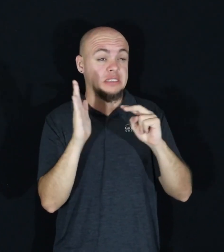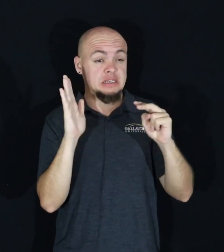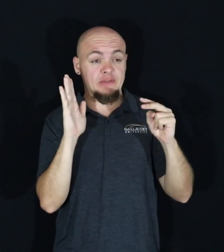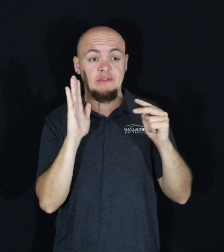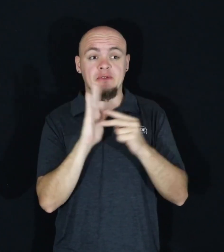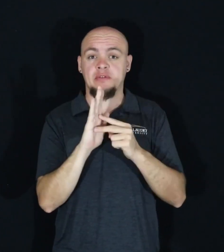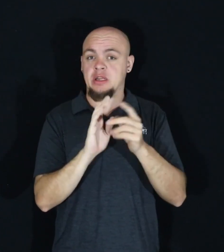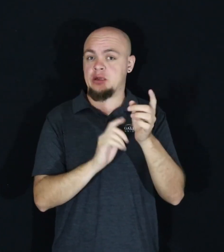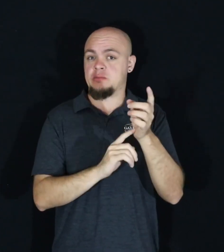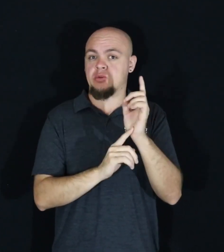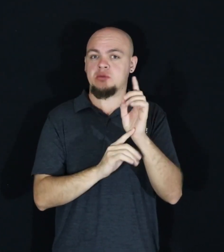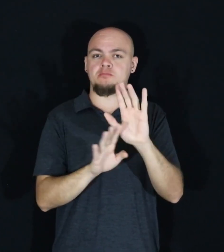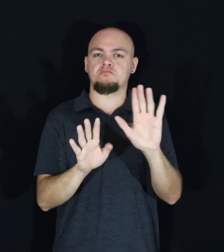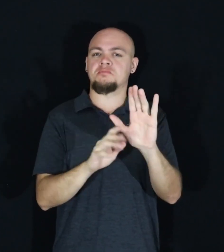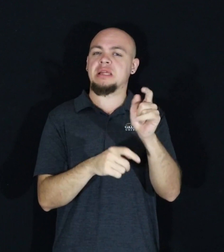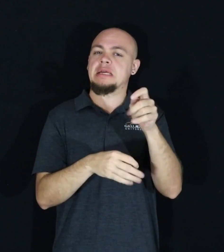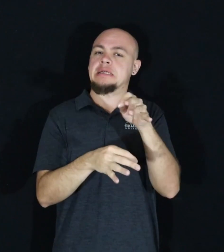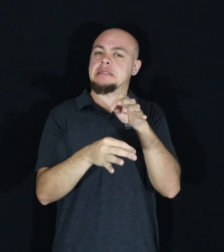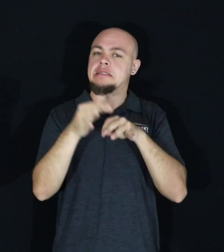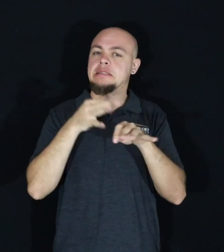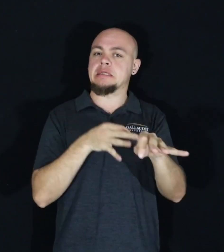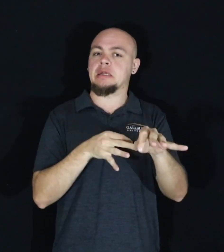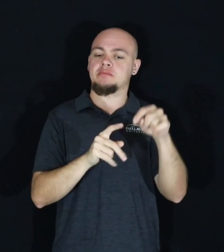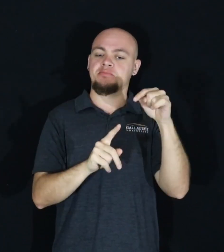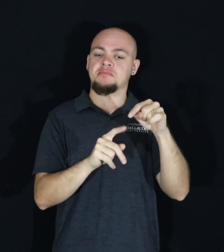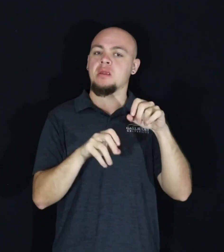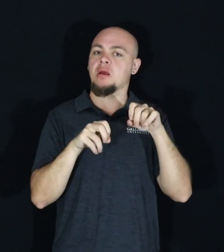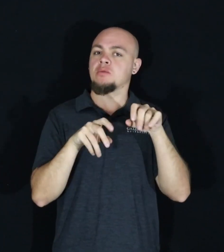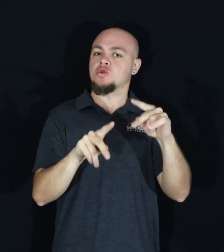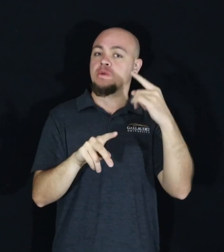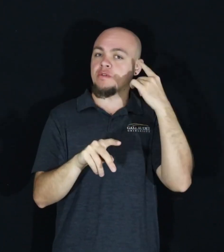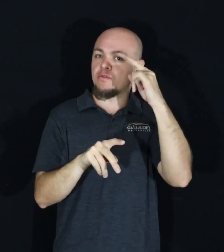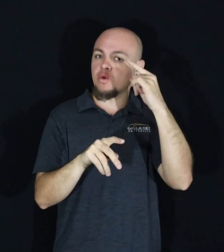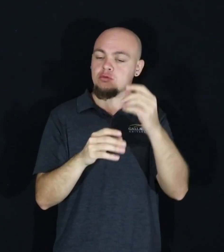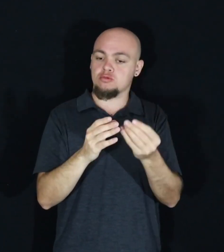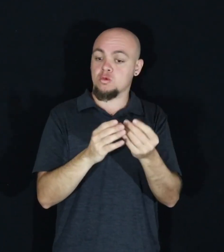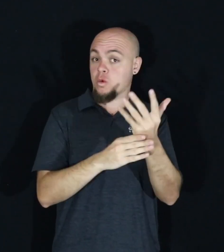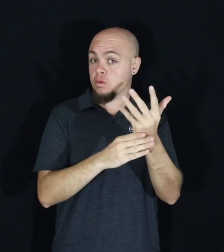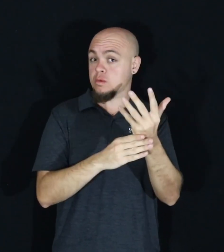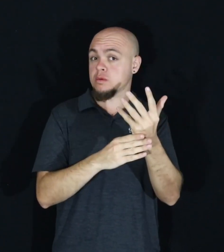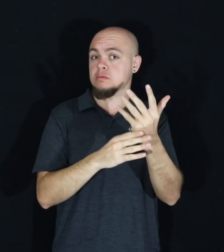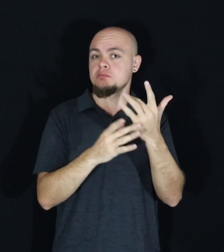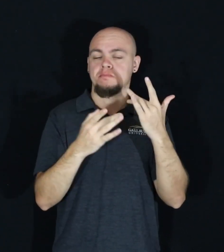but instead be an opportunity for growth and redemption?